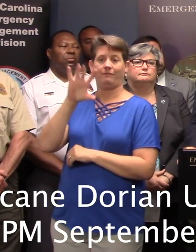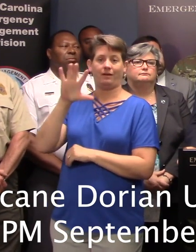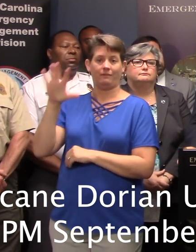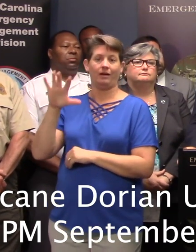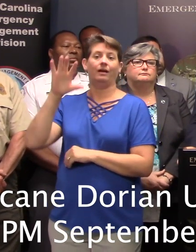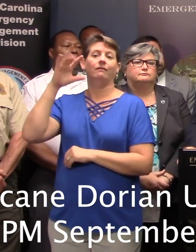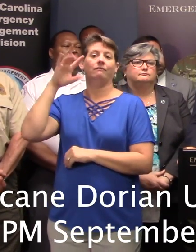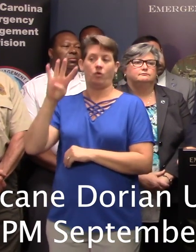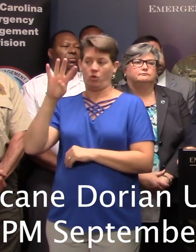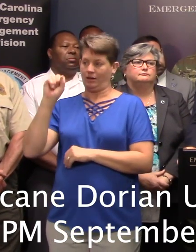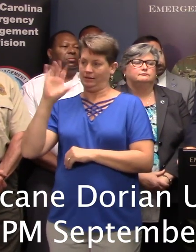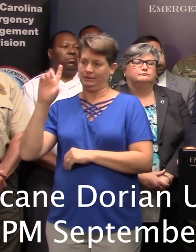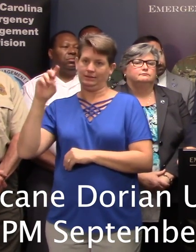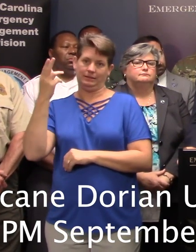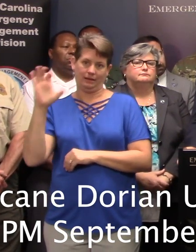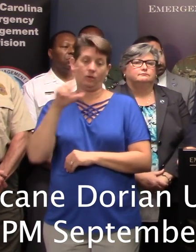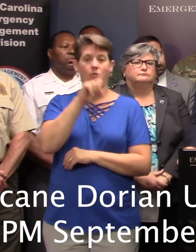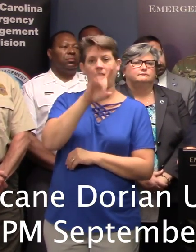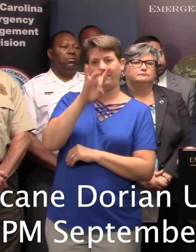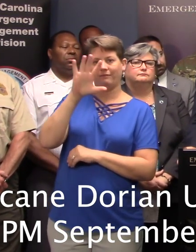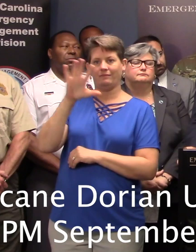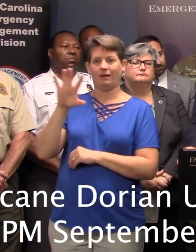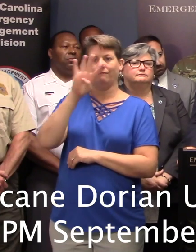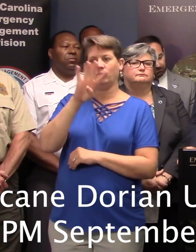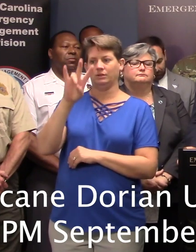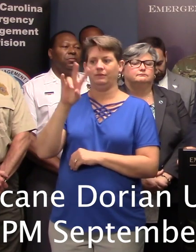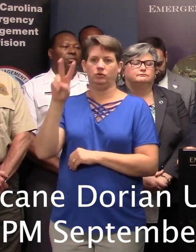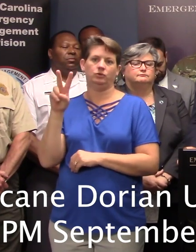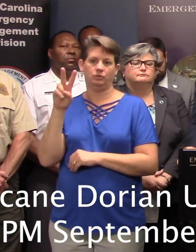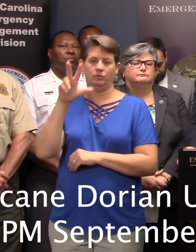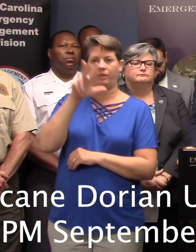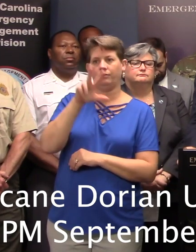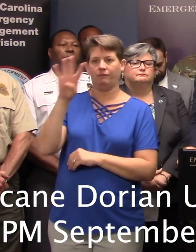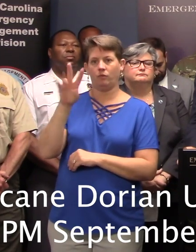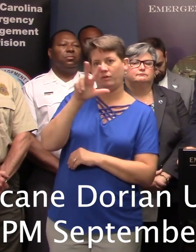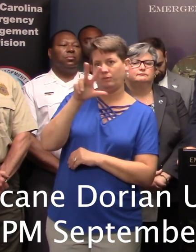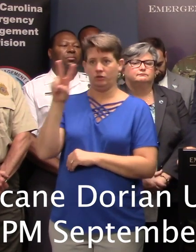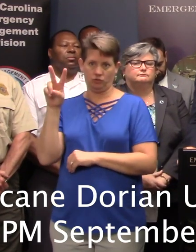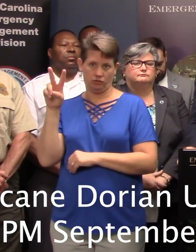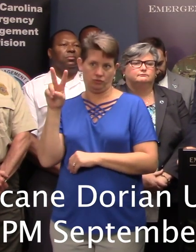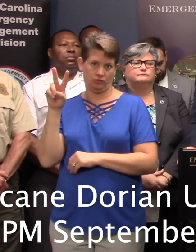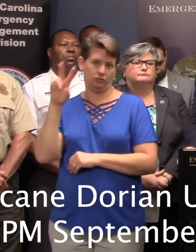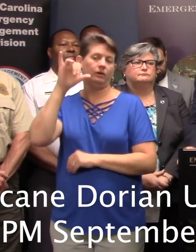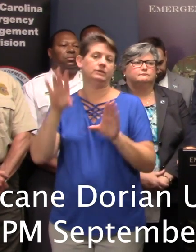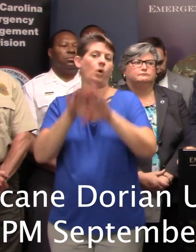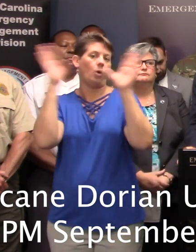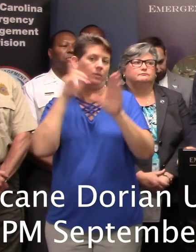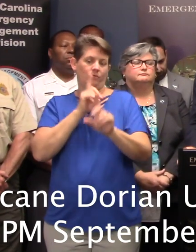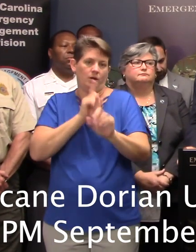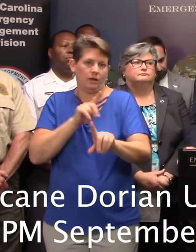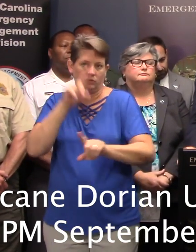DHEC or 1855 472 3432 is open to answer